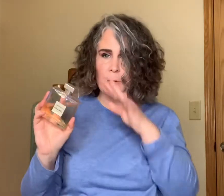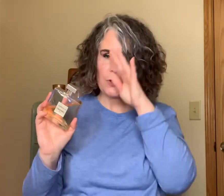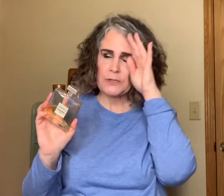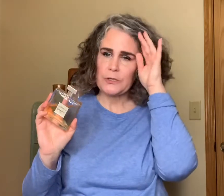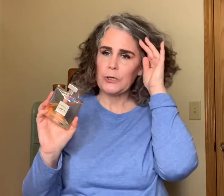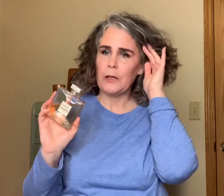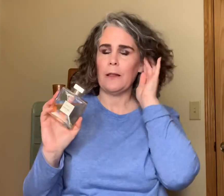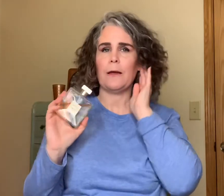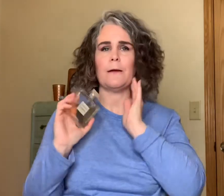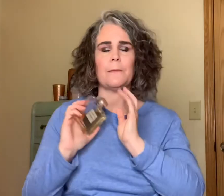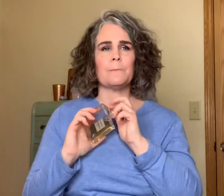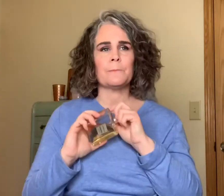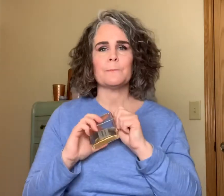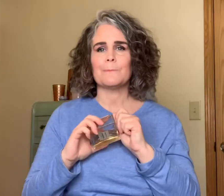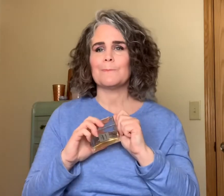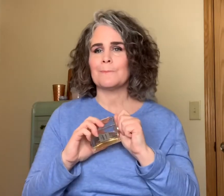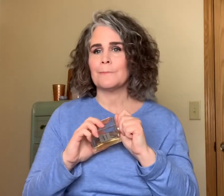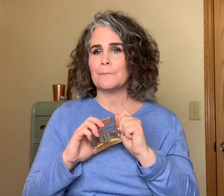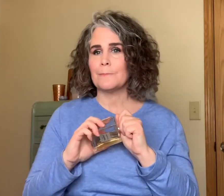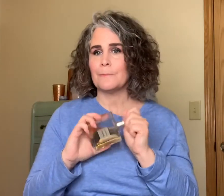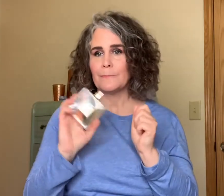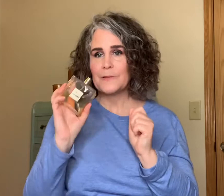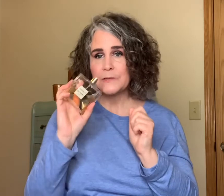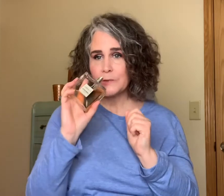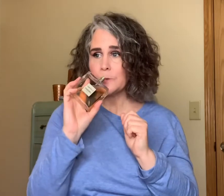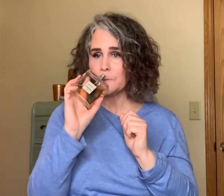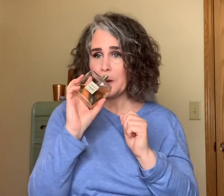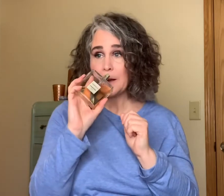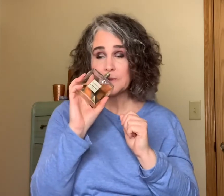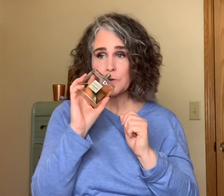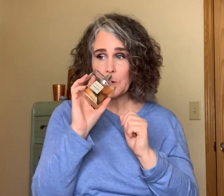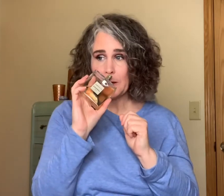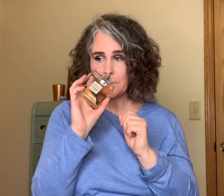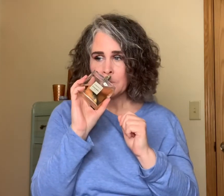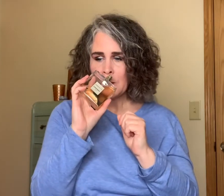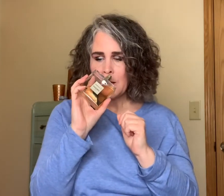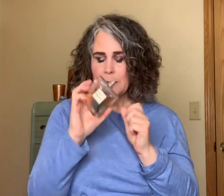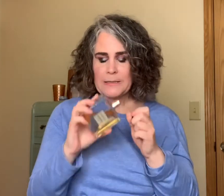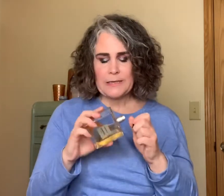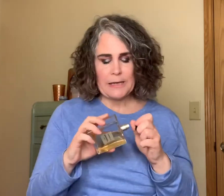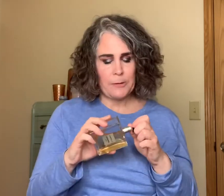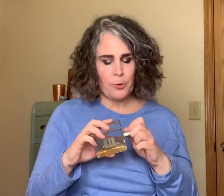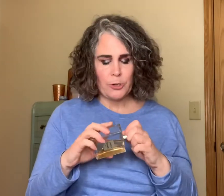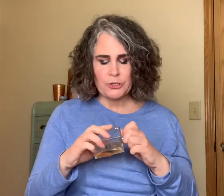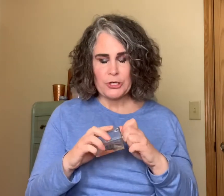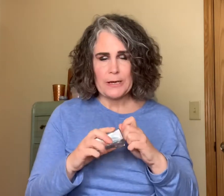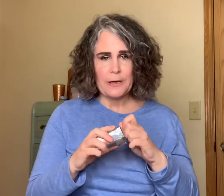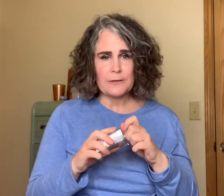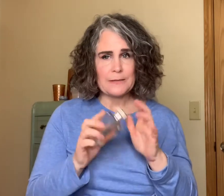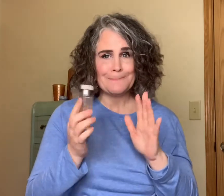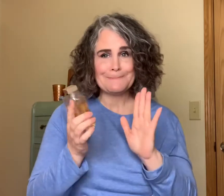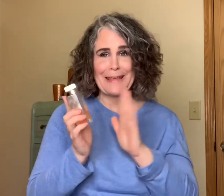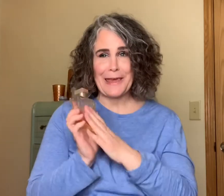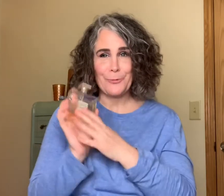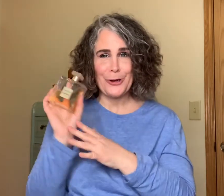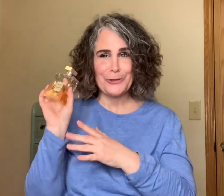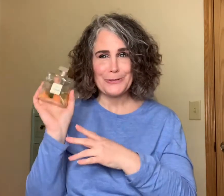personal um back story to Gabriel Chanel's Gabriel's